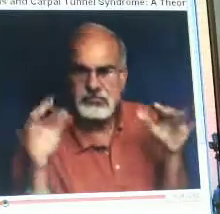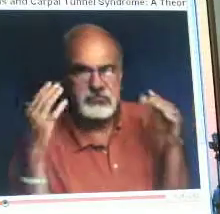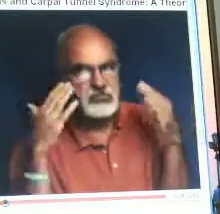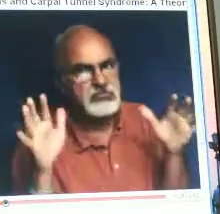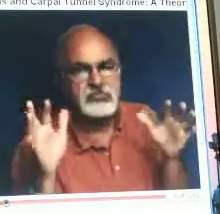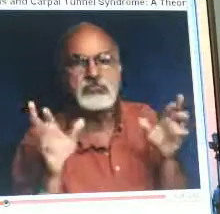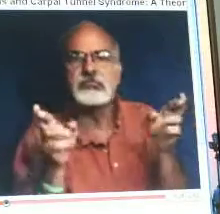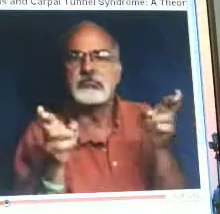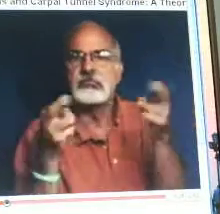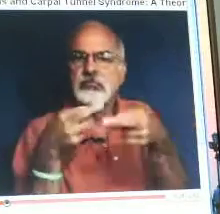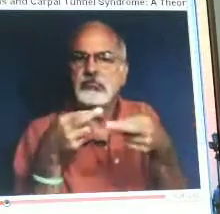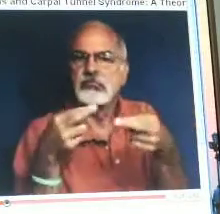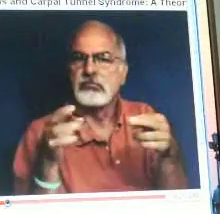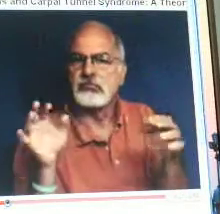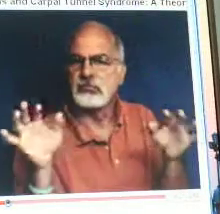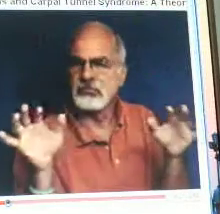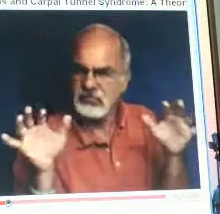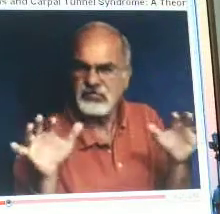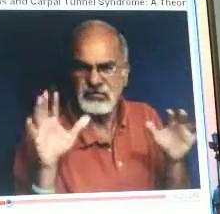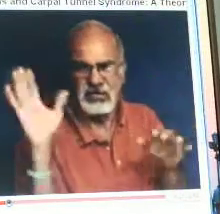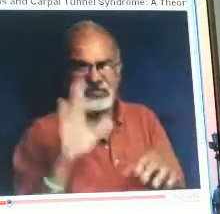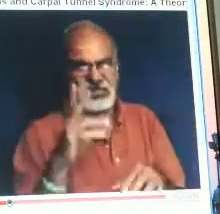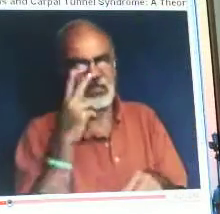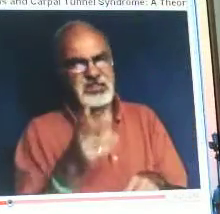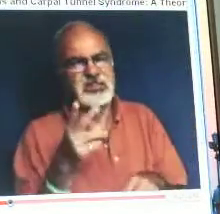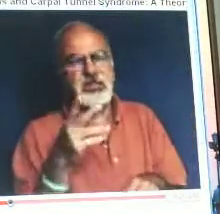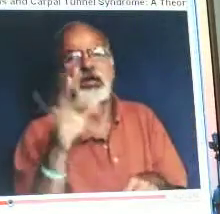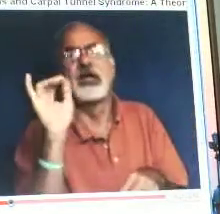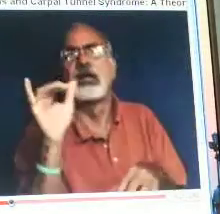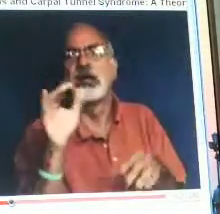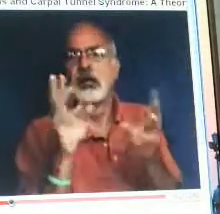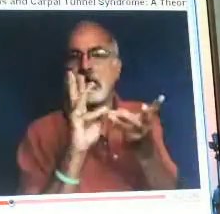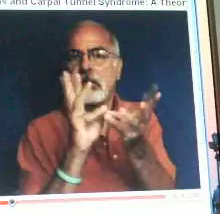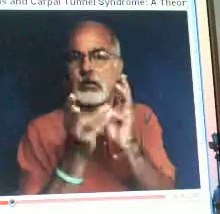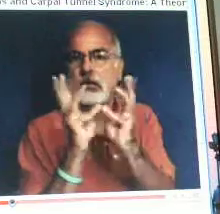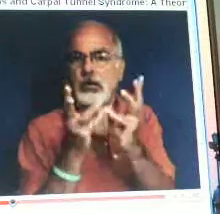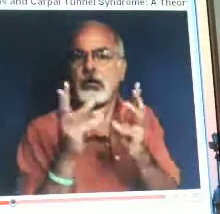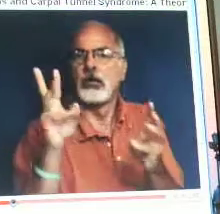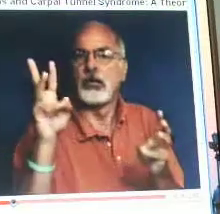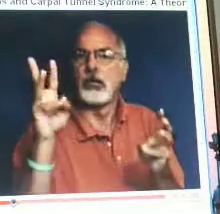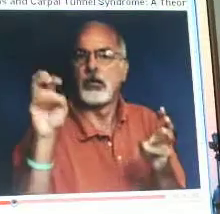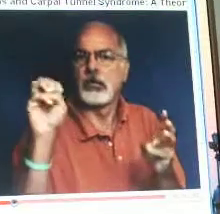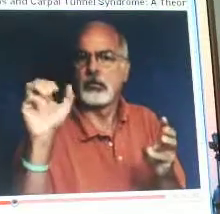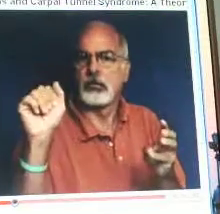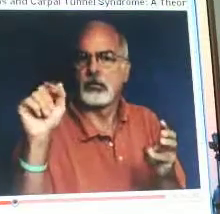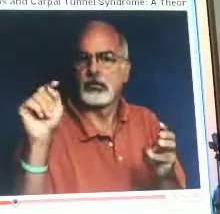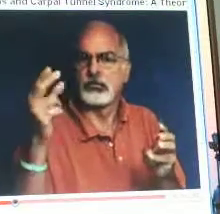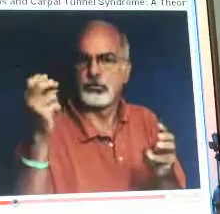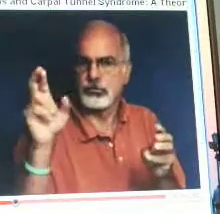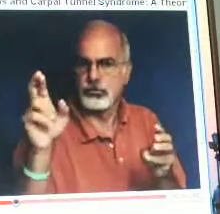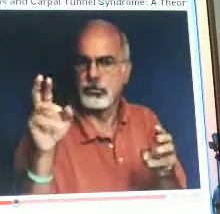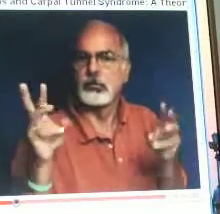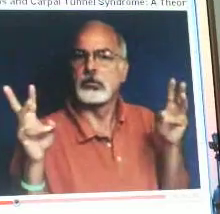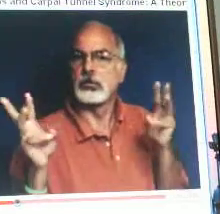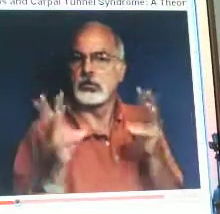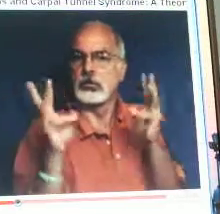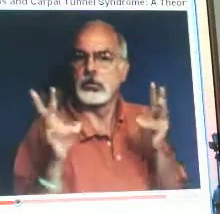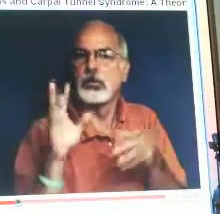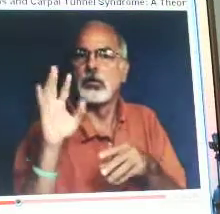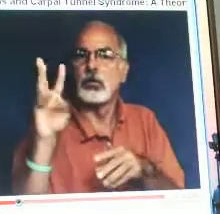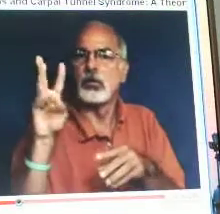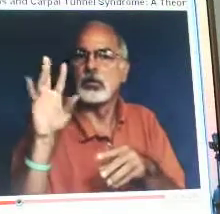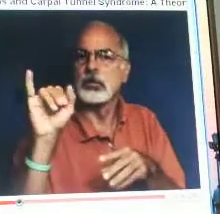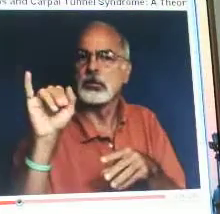winter, and they're still puzzled. And also the sign for room, and they didn't really see that, but they explained to them that it was weather,